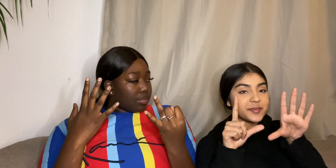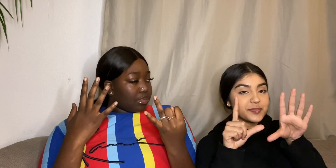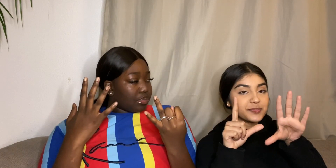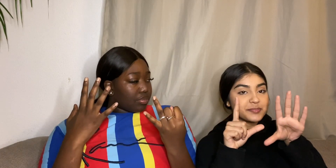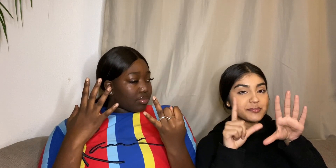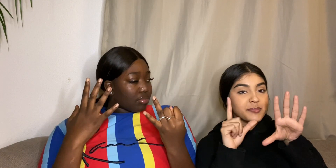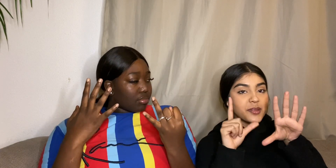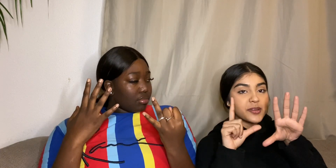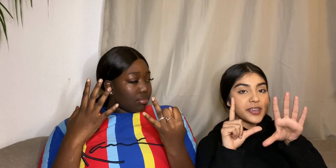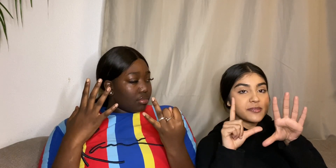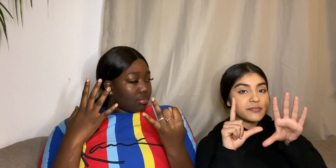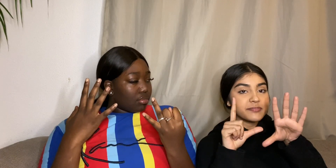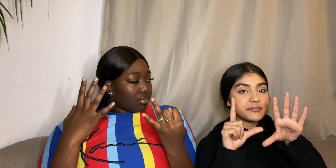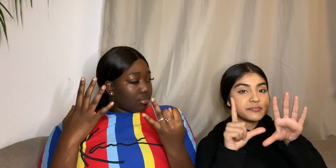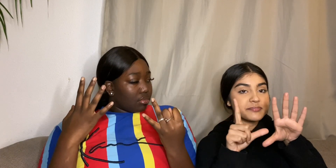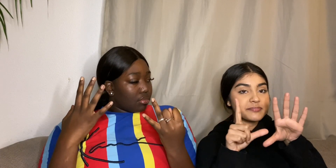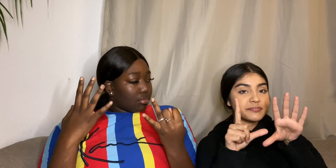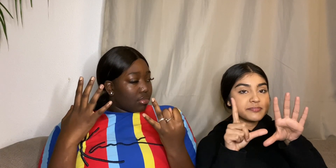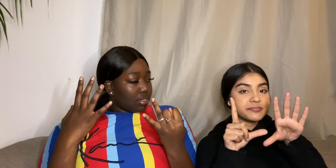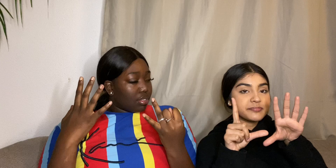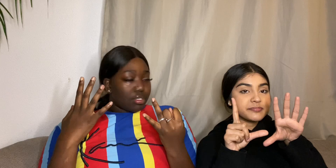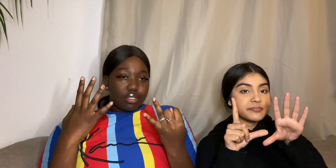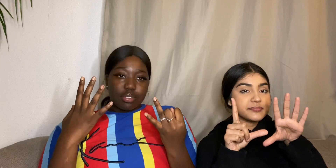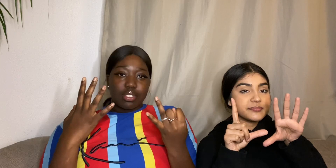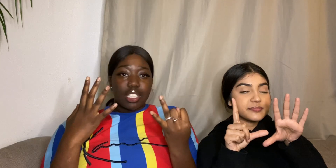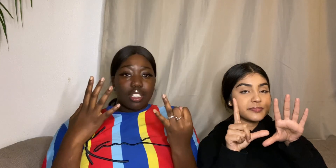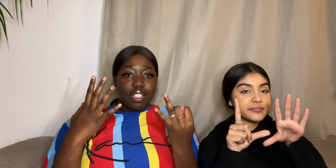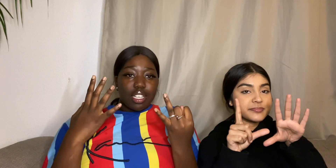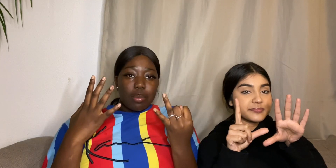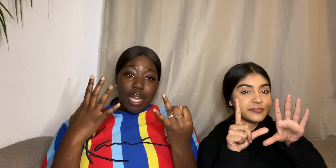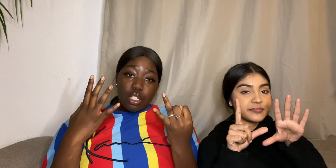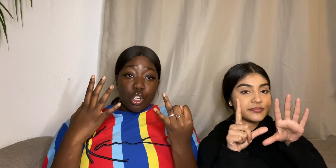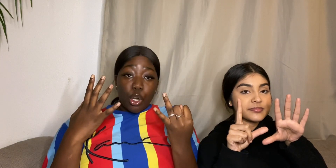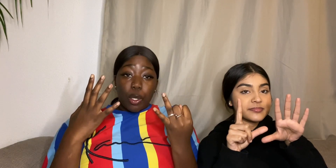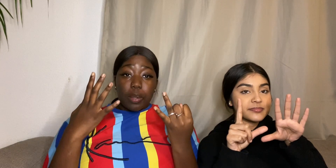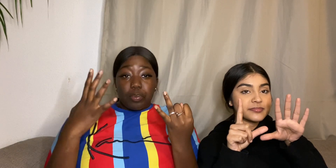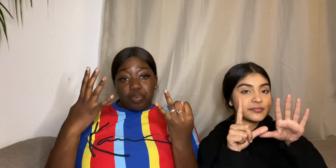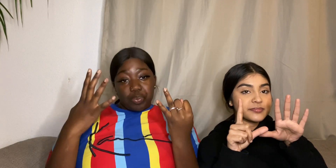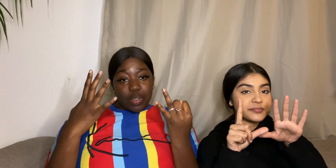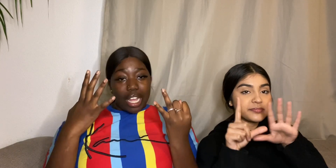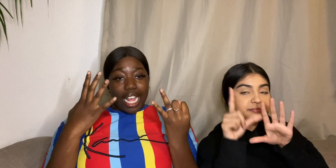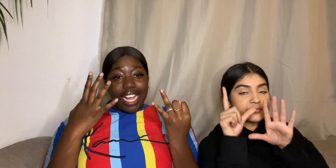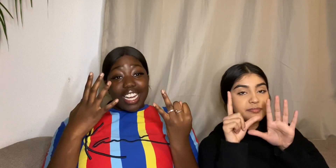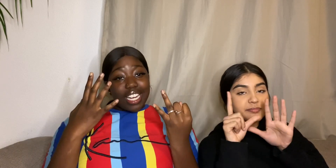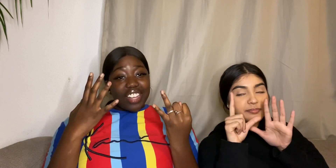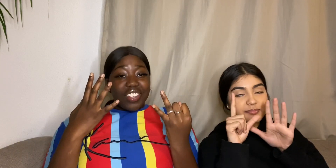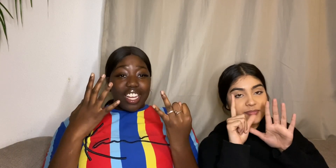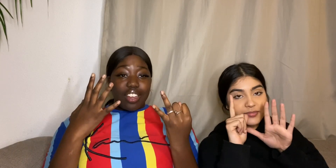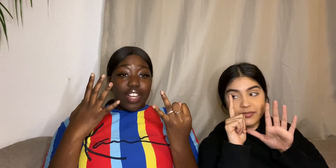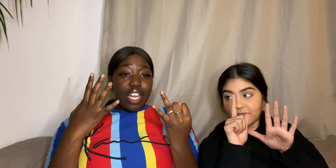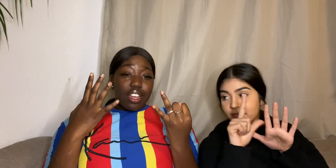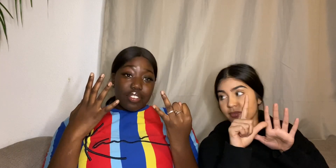what i know what i i turn never have i ever